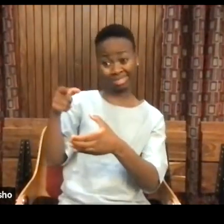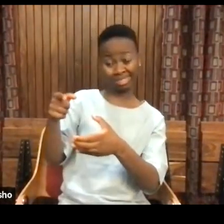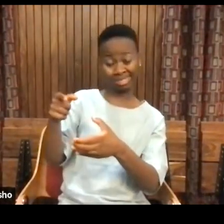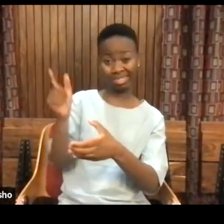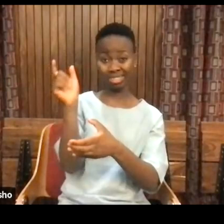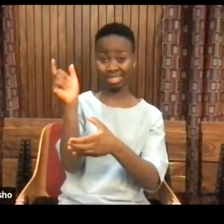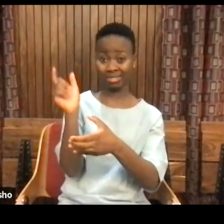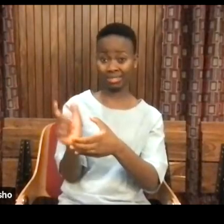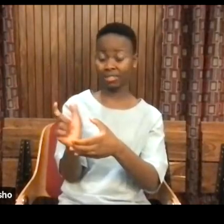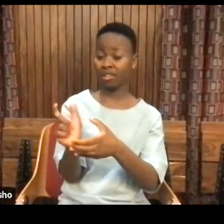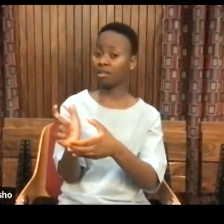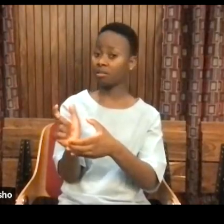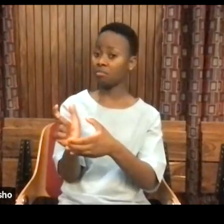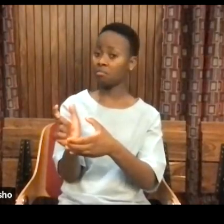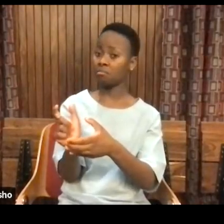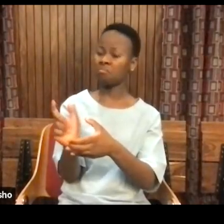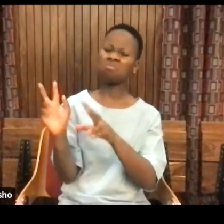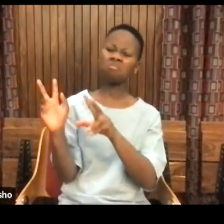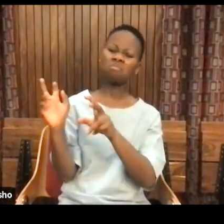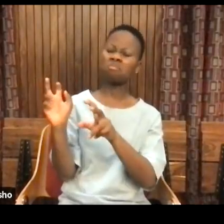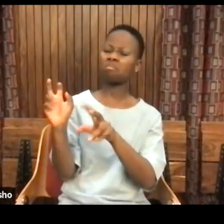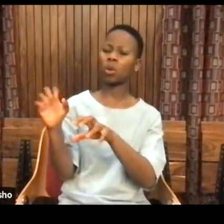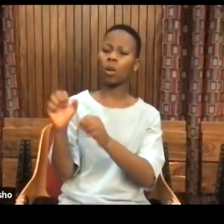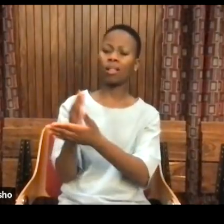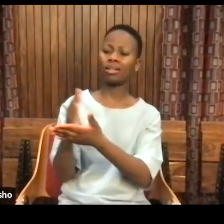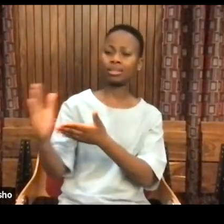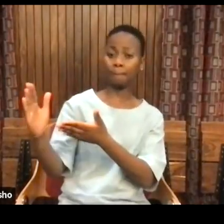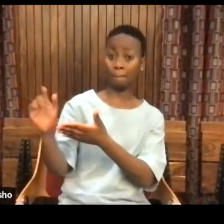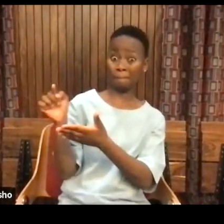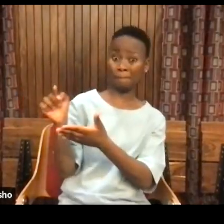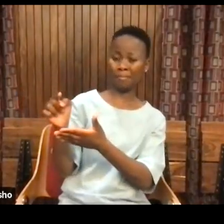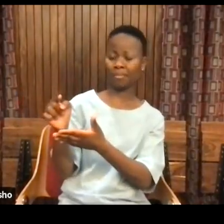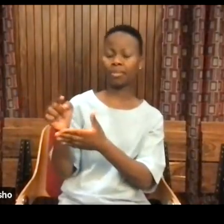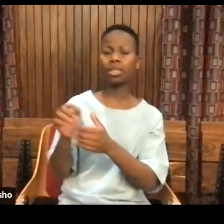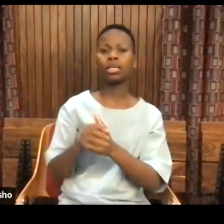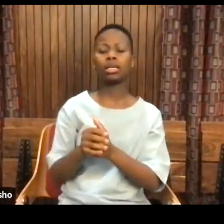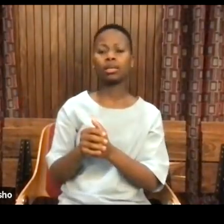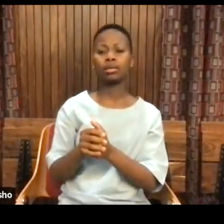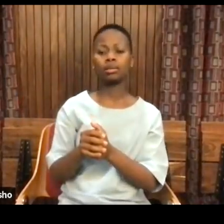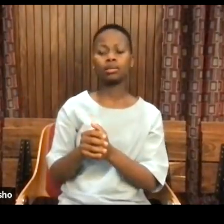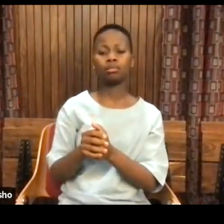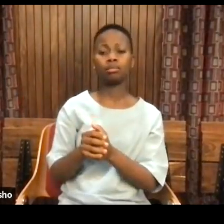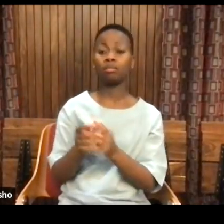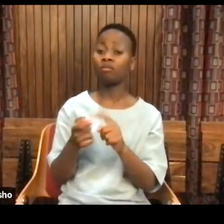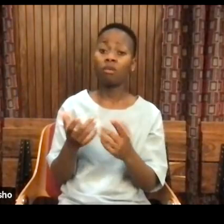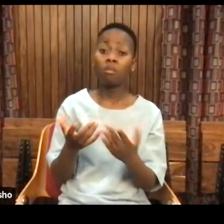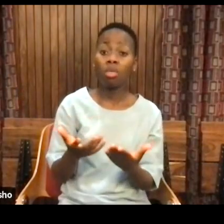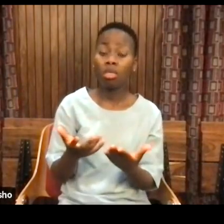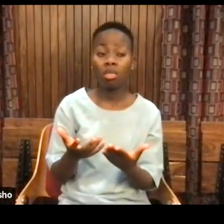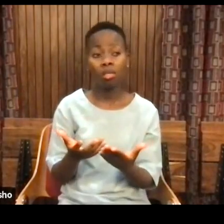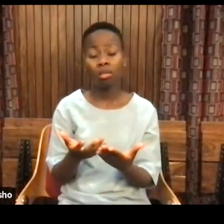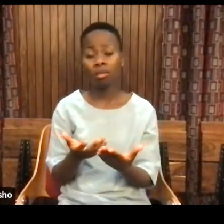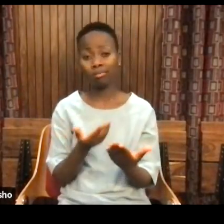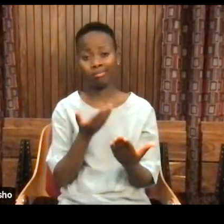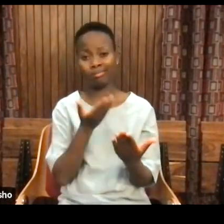corpus of decolonial thinking and decolonial writing. Are ought to the desktop. of